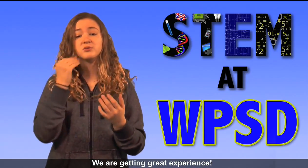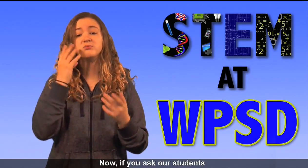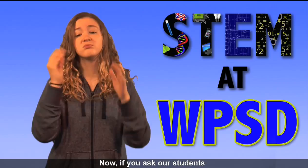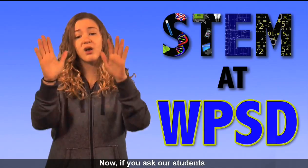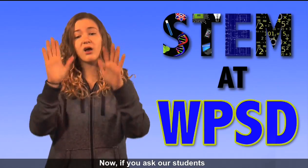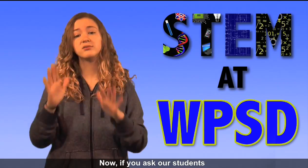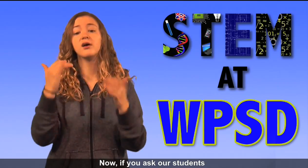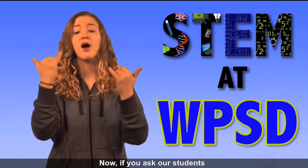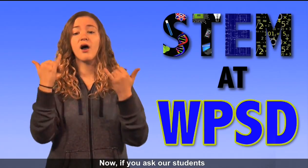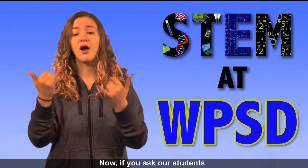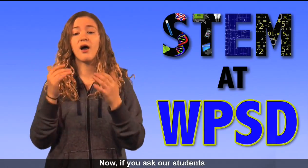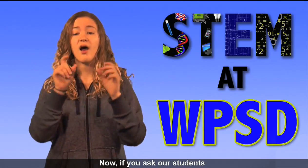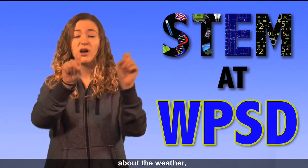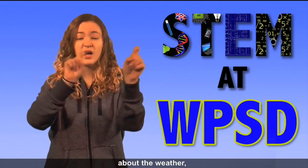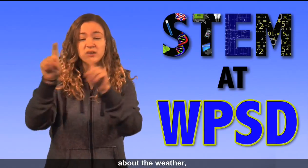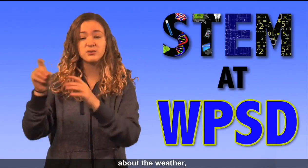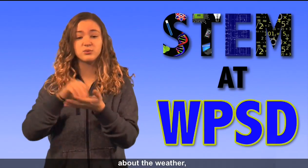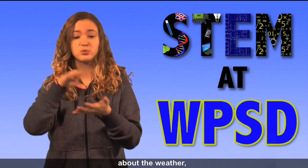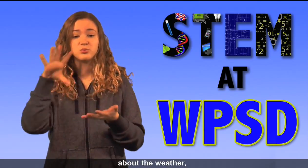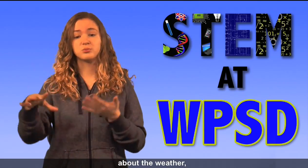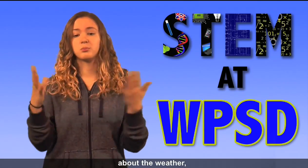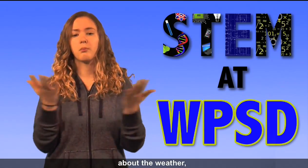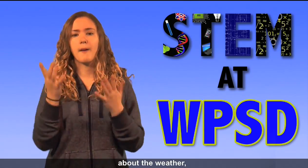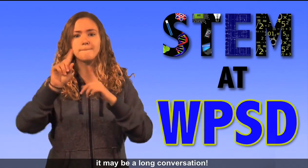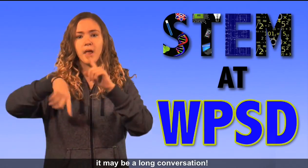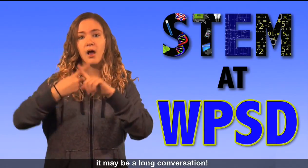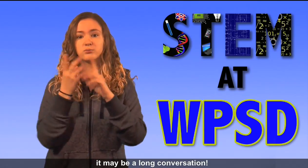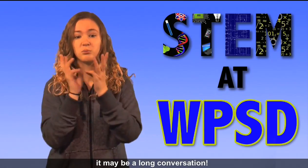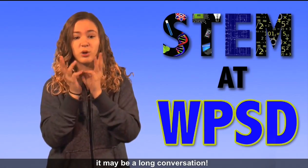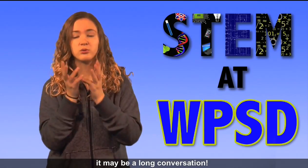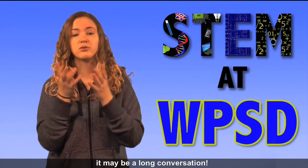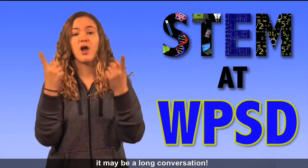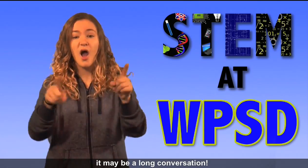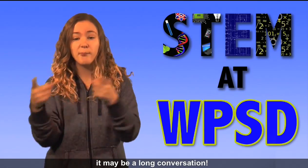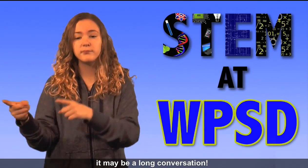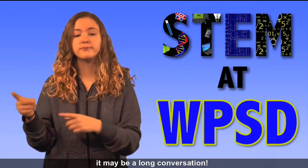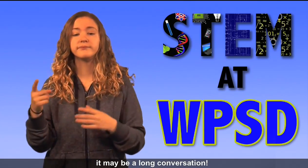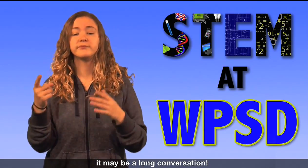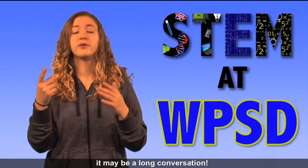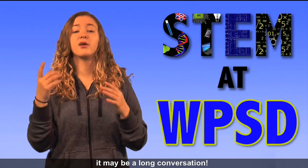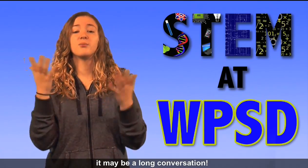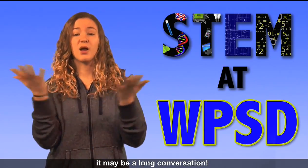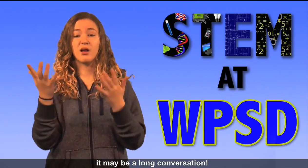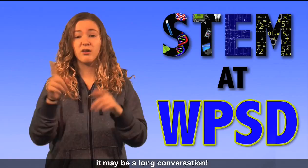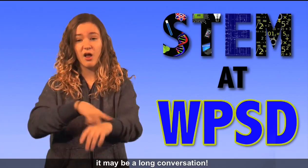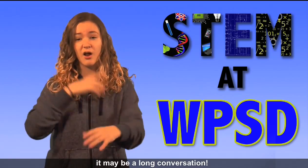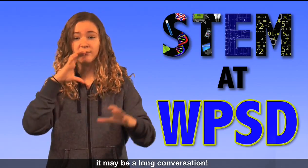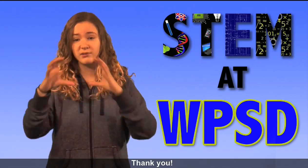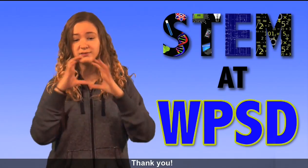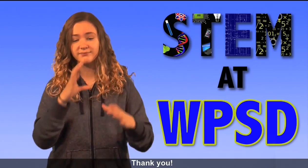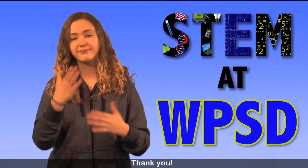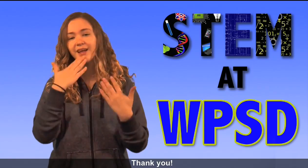Now, if you ask our students about the weather, it may be a long conversation. Thank you.